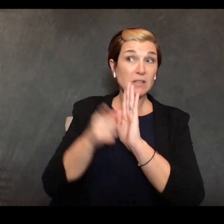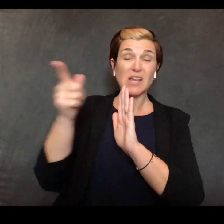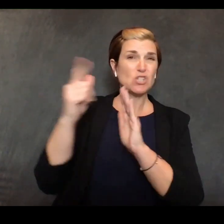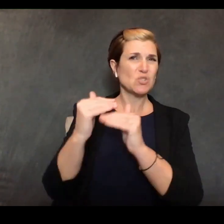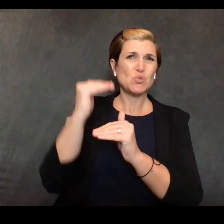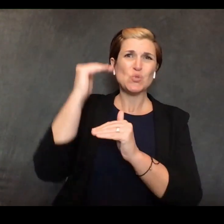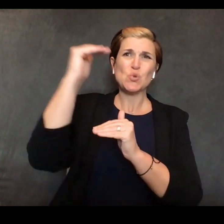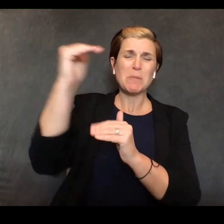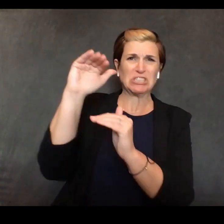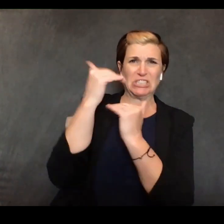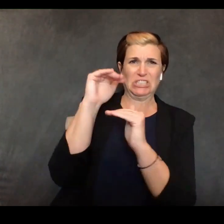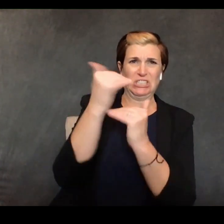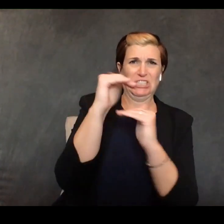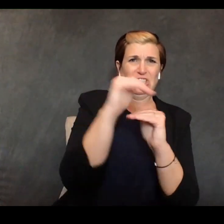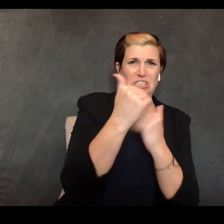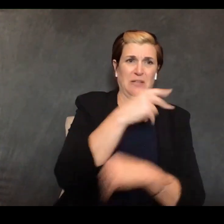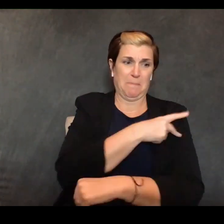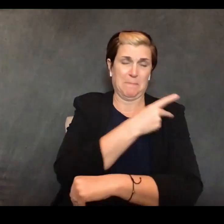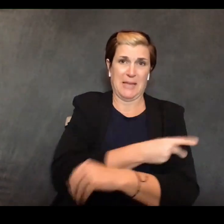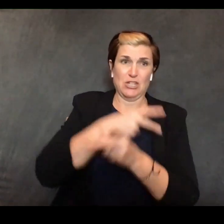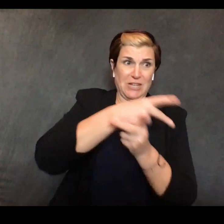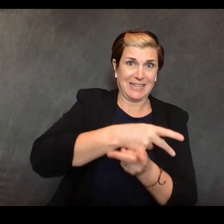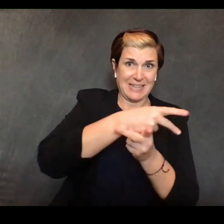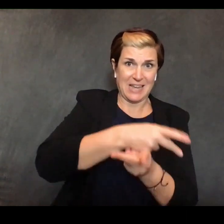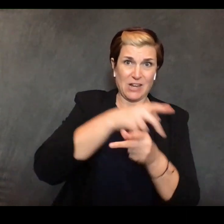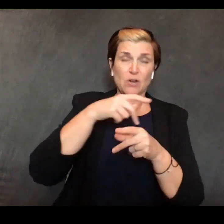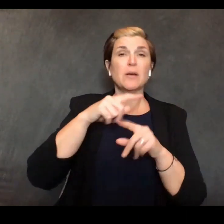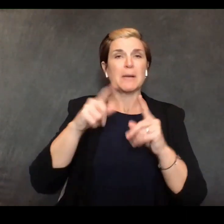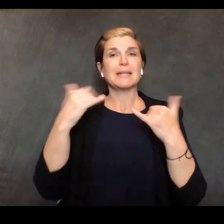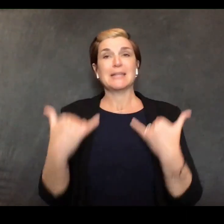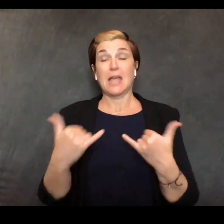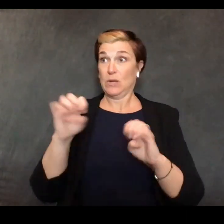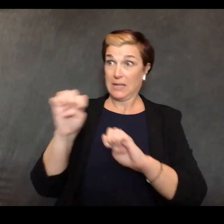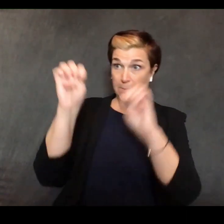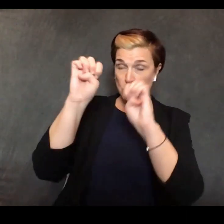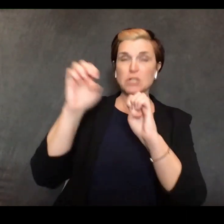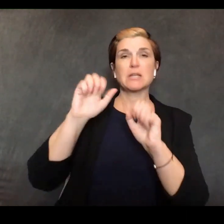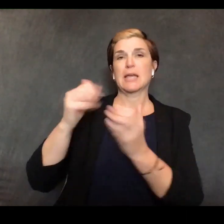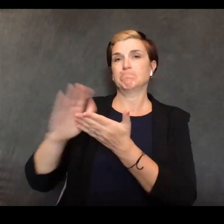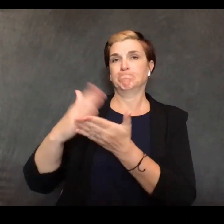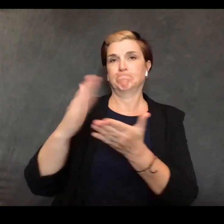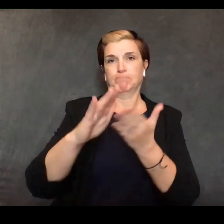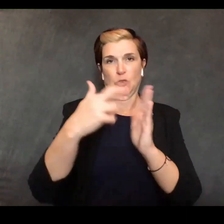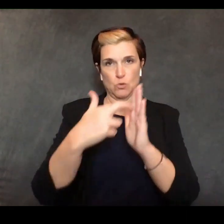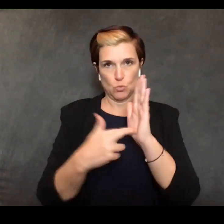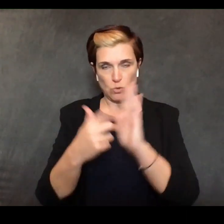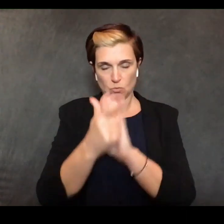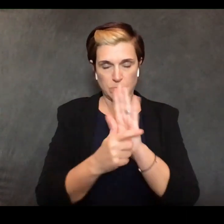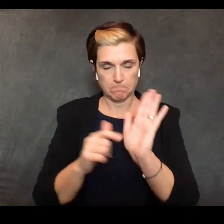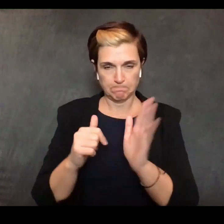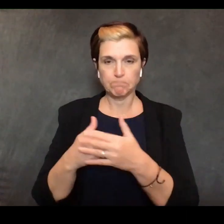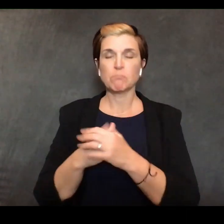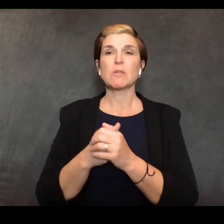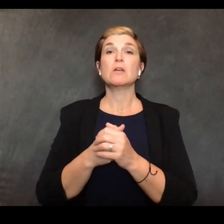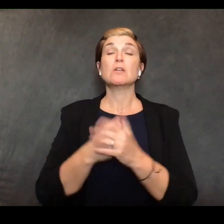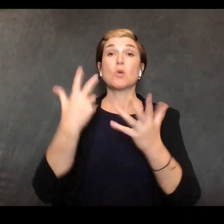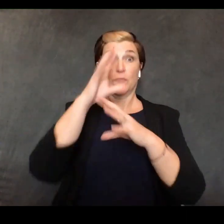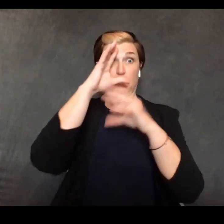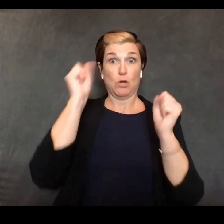emergency and today's announcement builds on the significant progress that the president has already made over the past three years around telehealth services